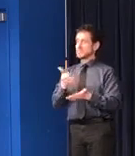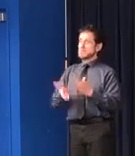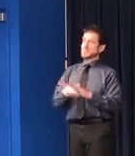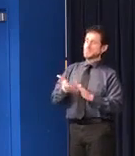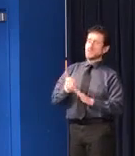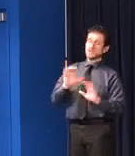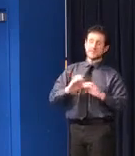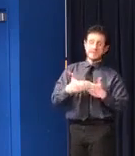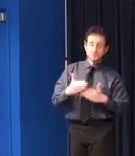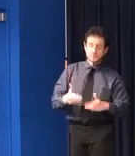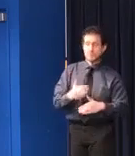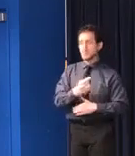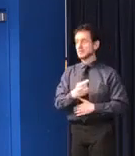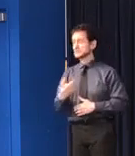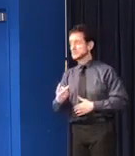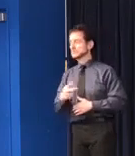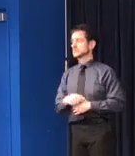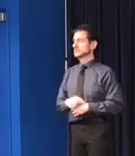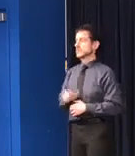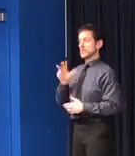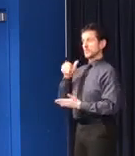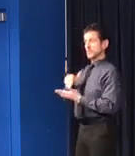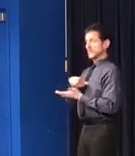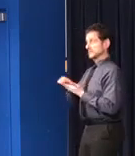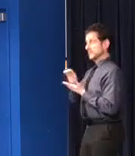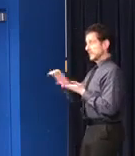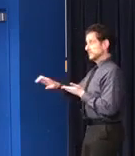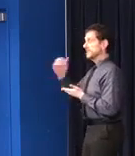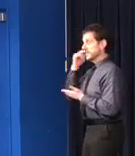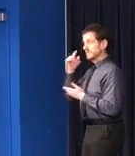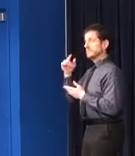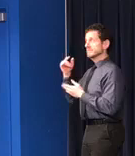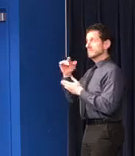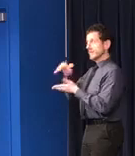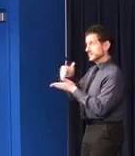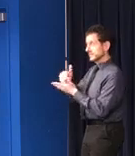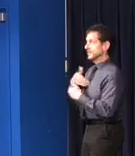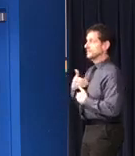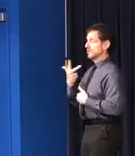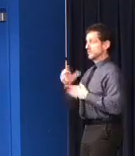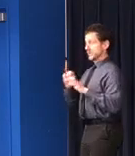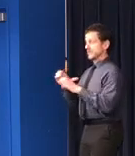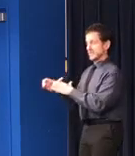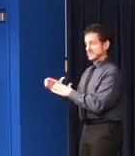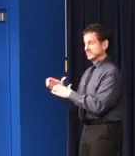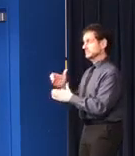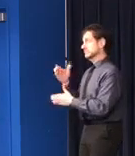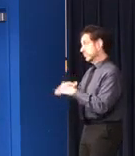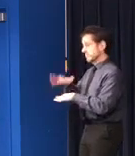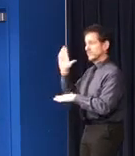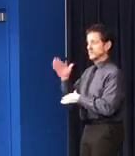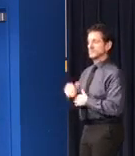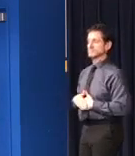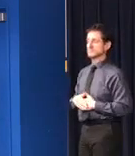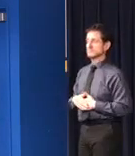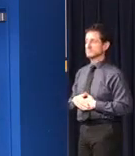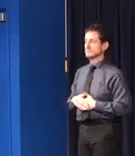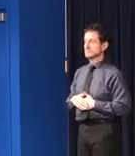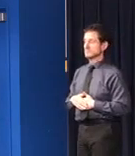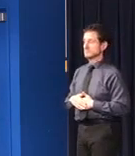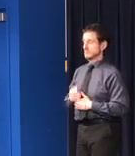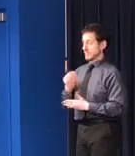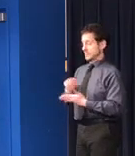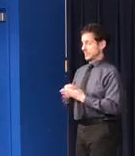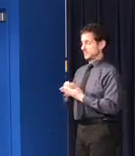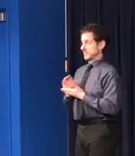classrooms, and $3,000 each for those running three or more classrooms. Applications for these grants